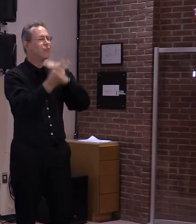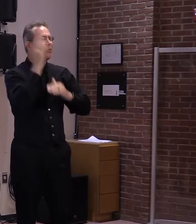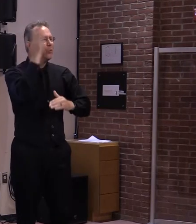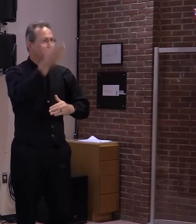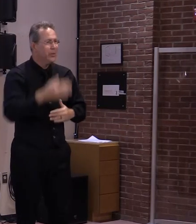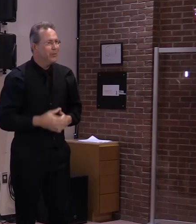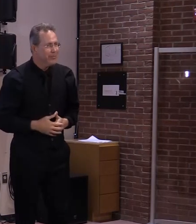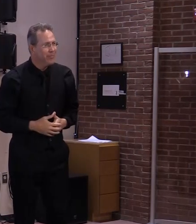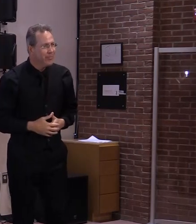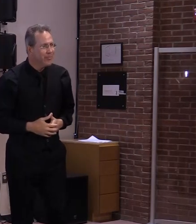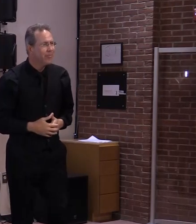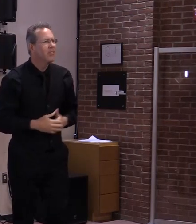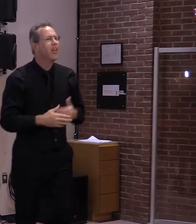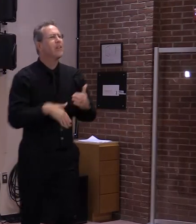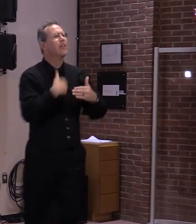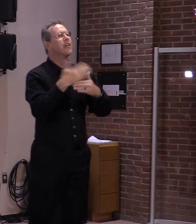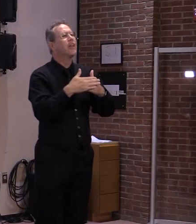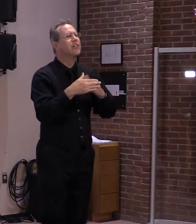to turn it over to Dr. Levine.